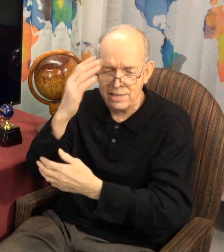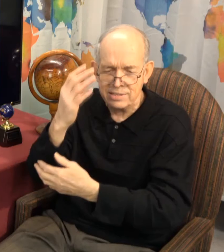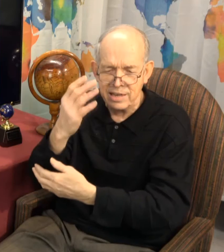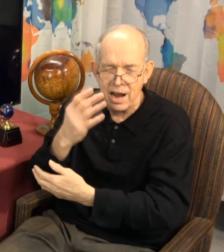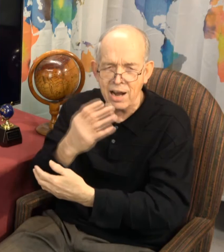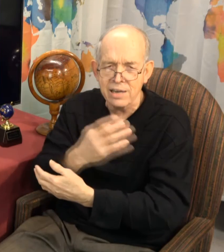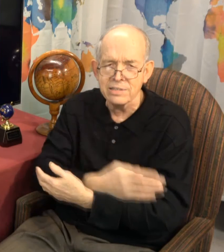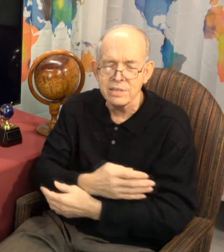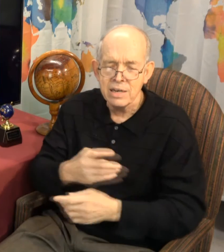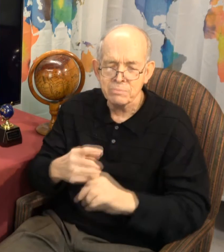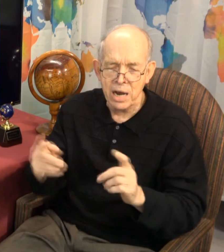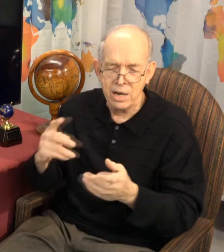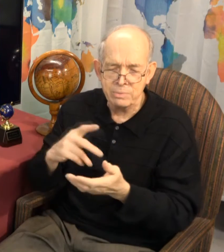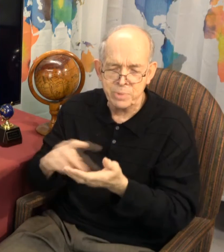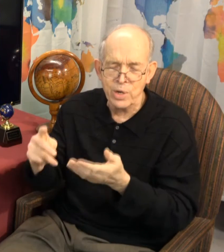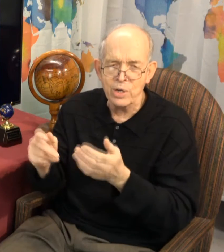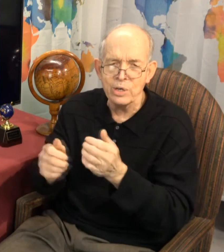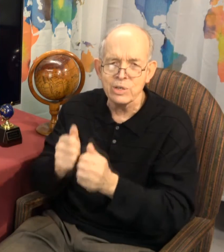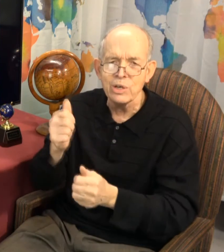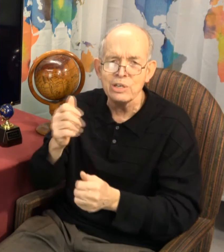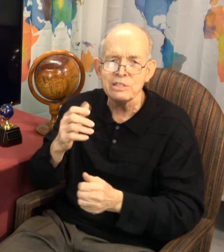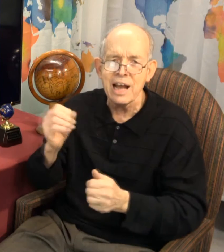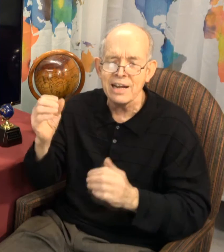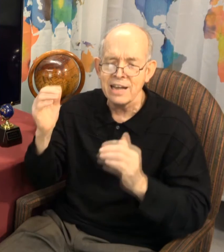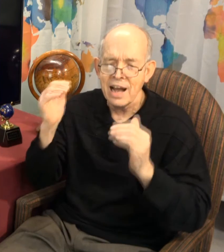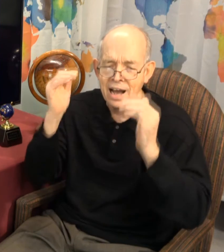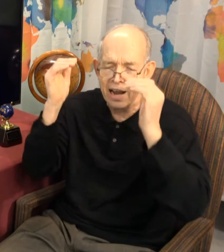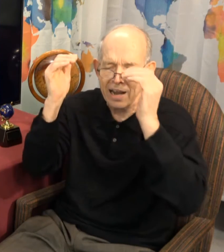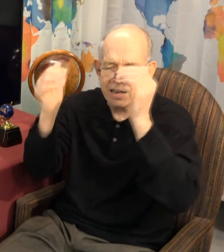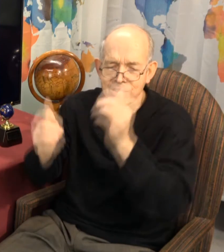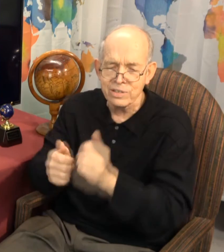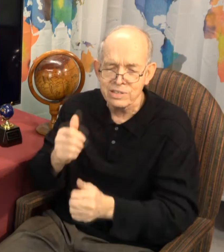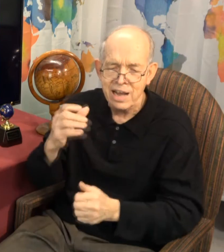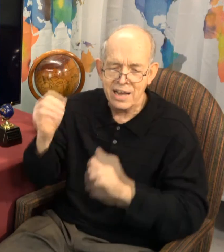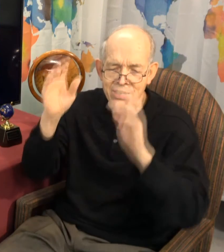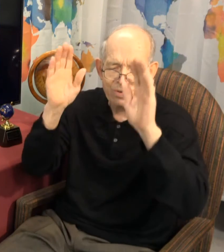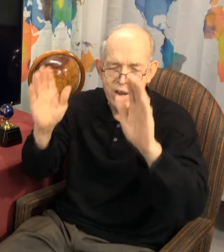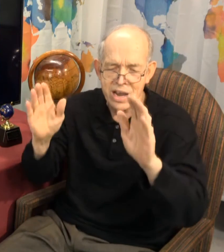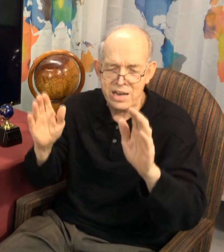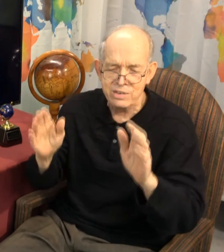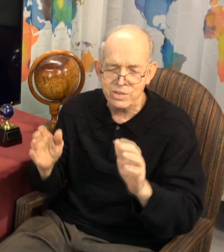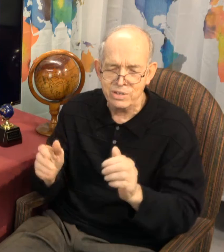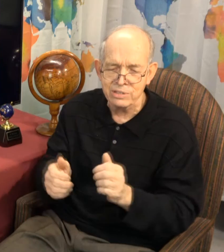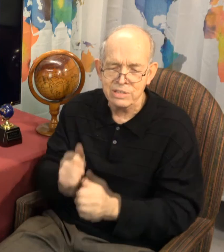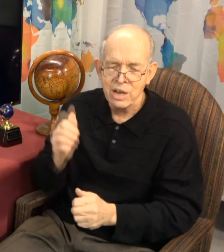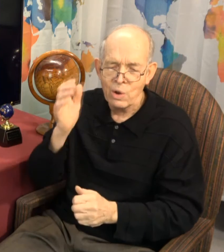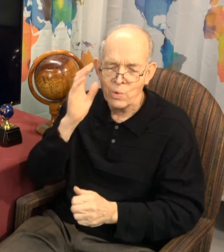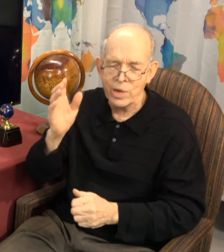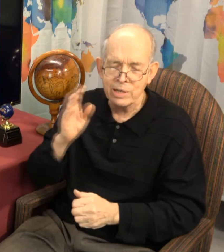sound, by further and higher and greater, will